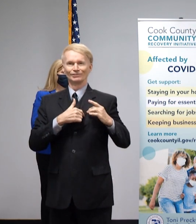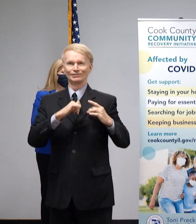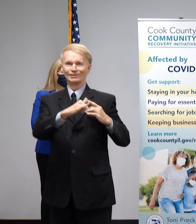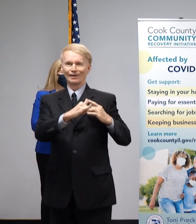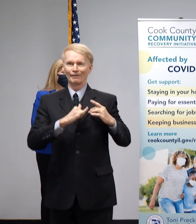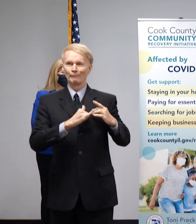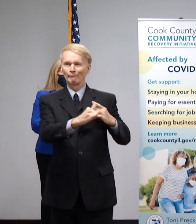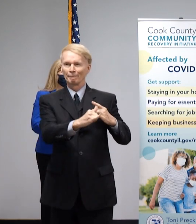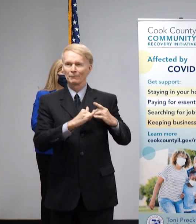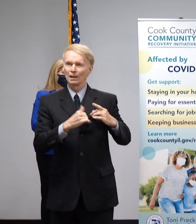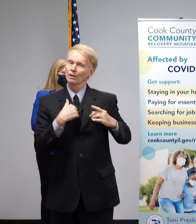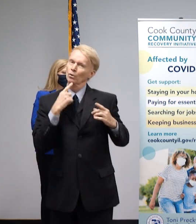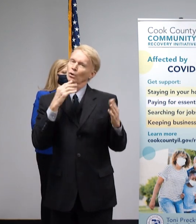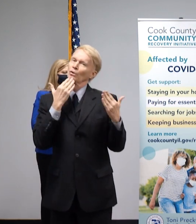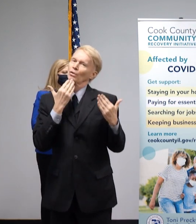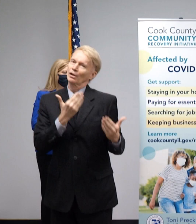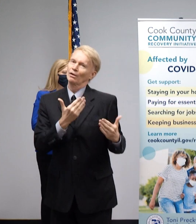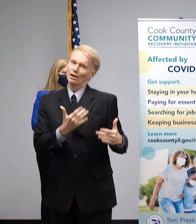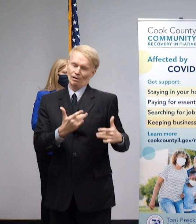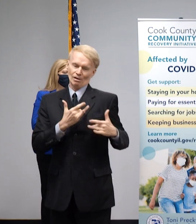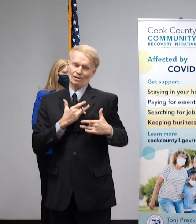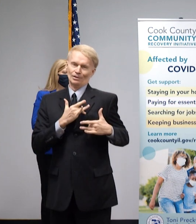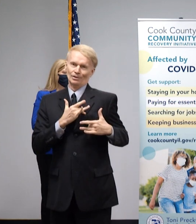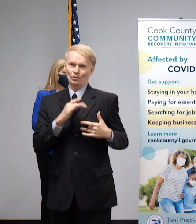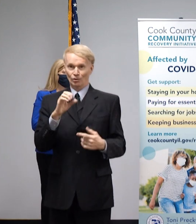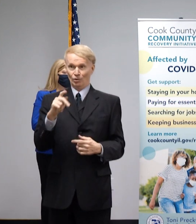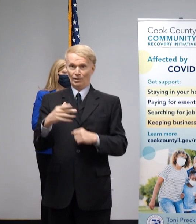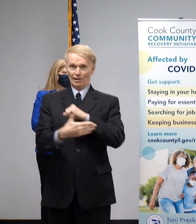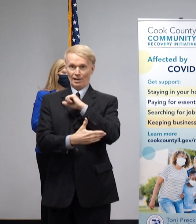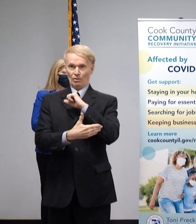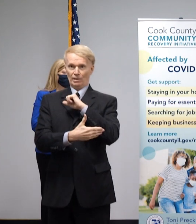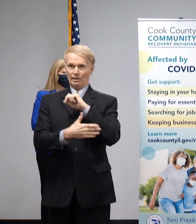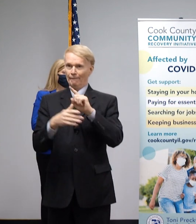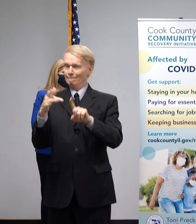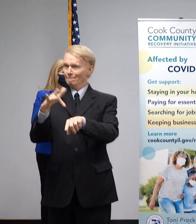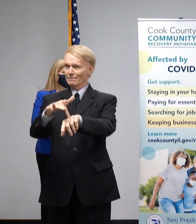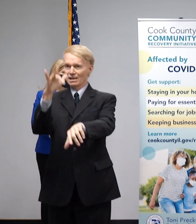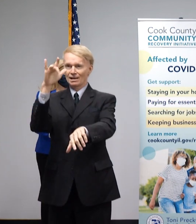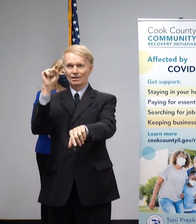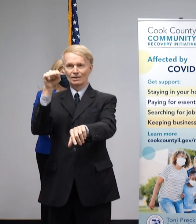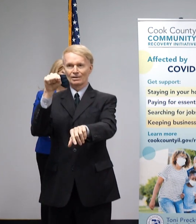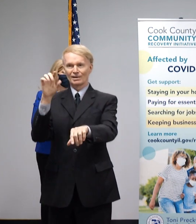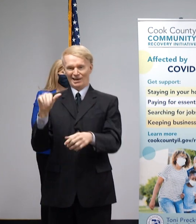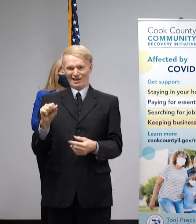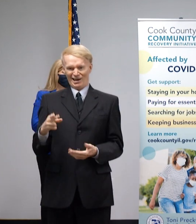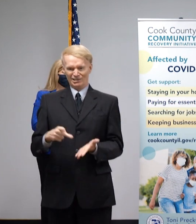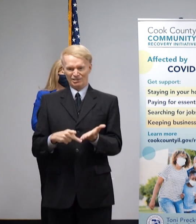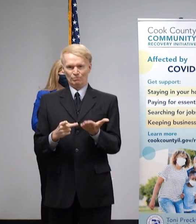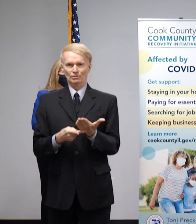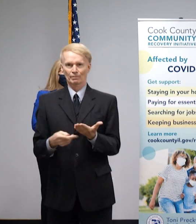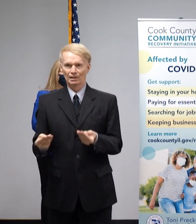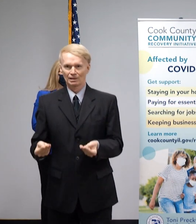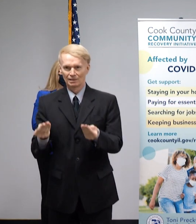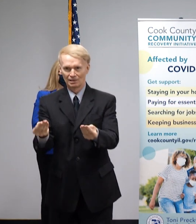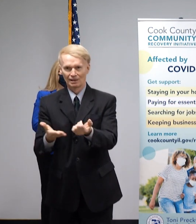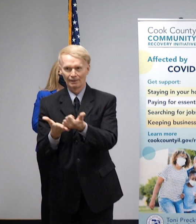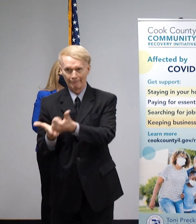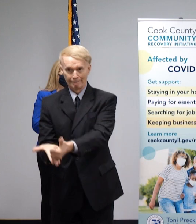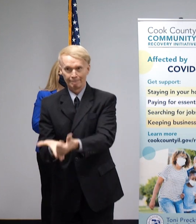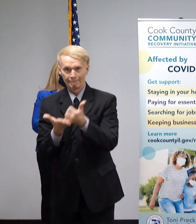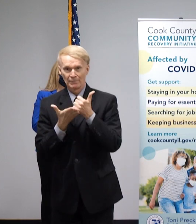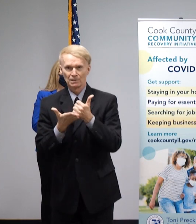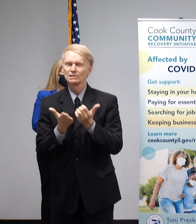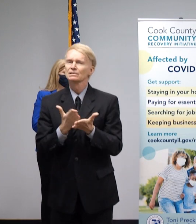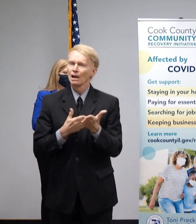we have placed the heart of Cook County at the forefront by providing this cash assistance program so that